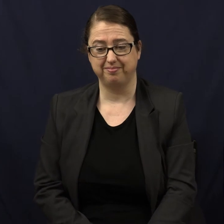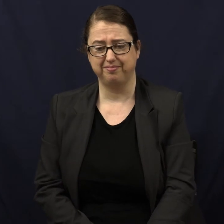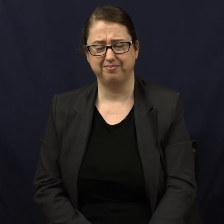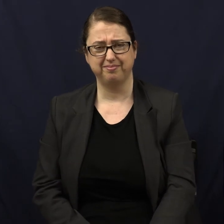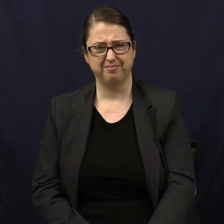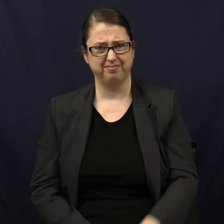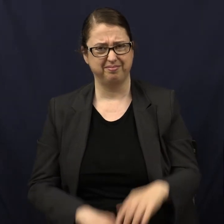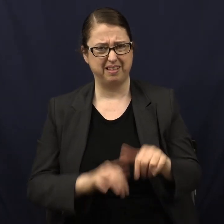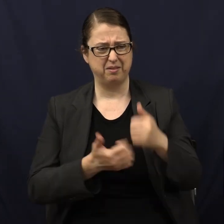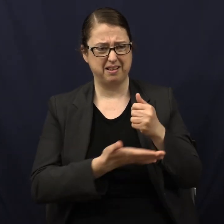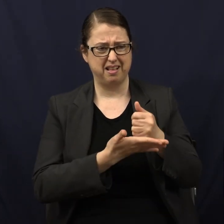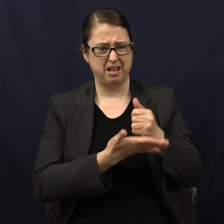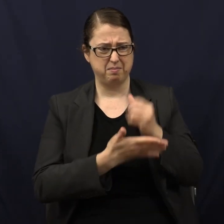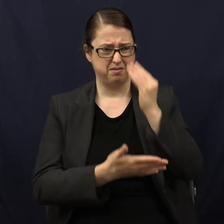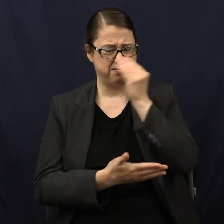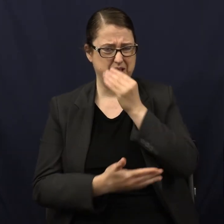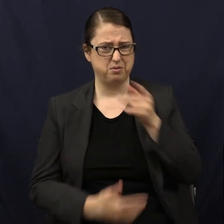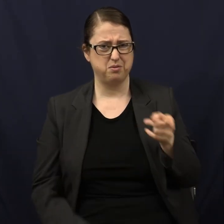How does that help the flower?